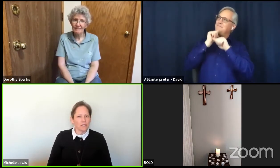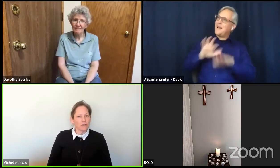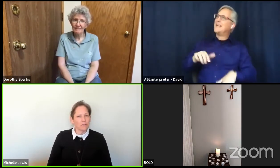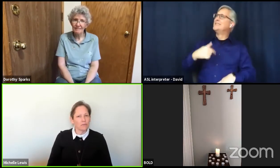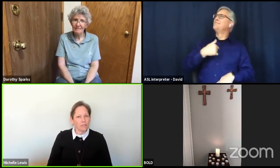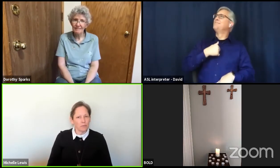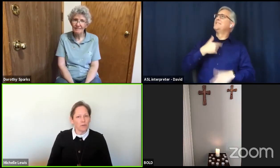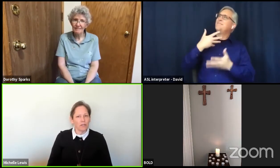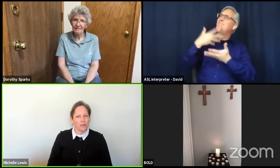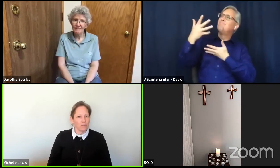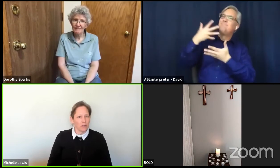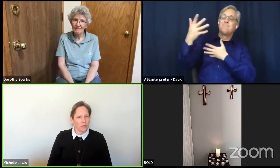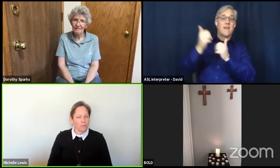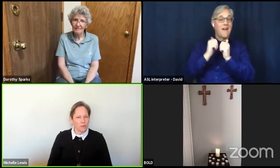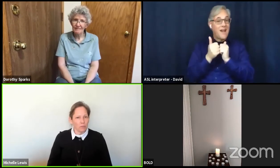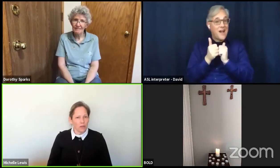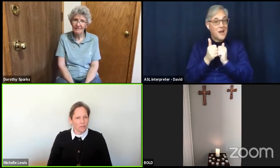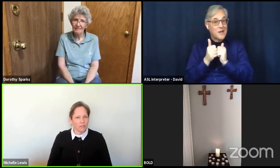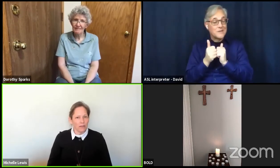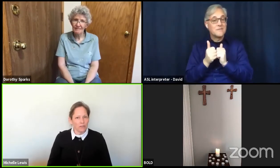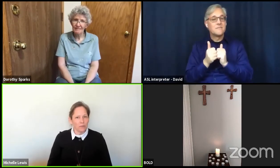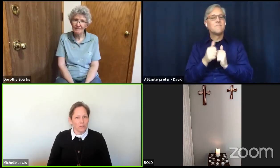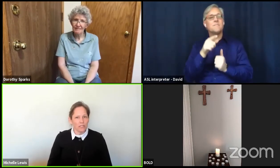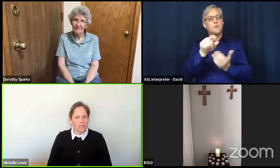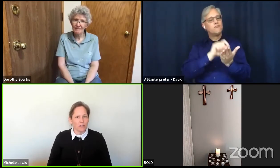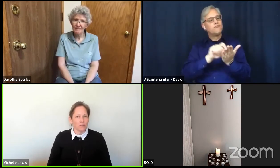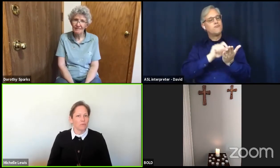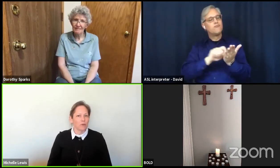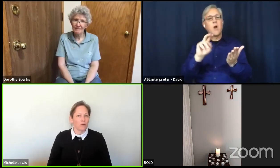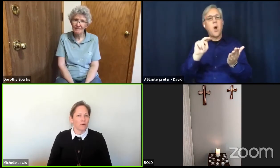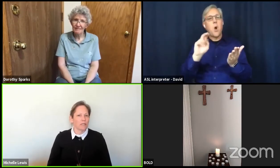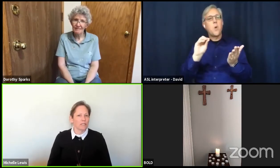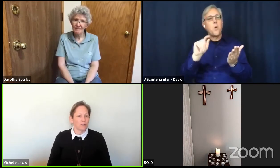someone in the Bread of Life community that you know is lonely.